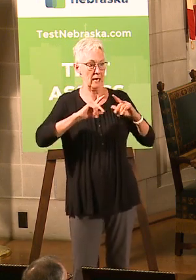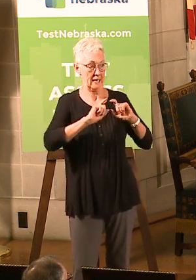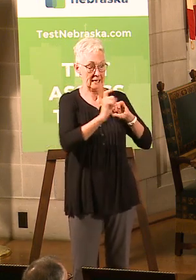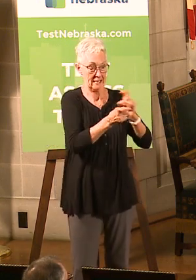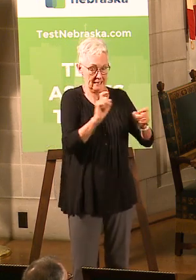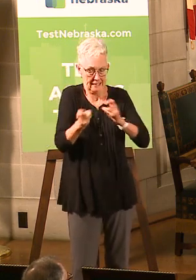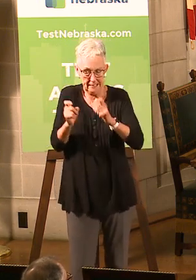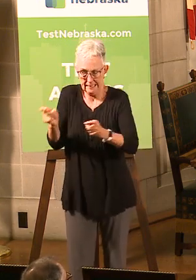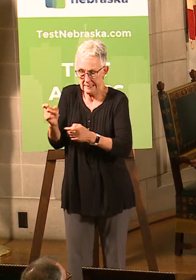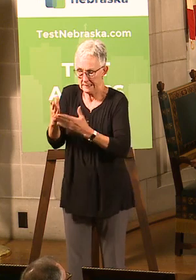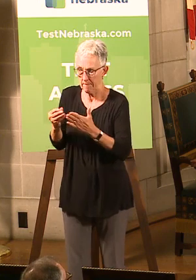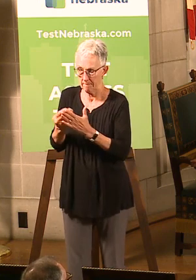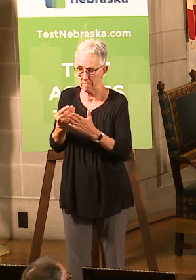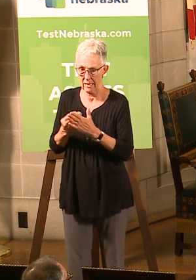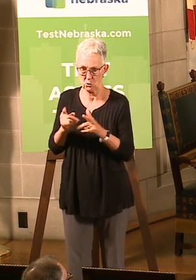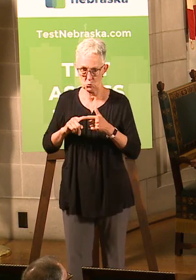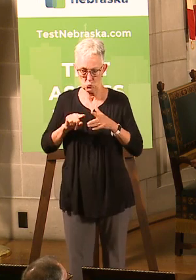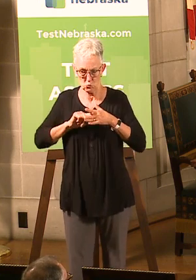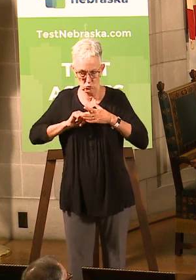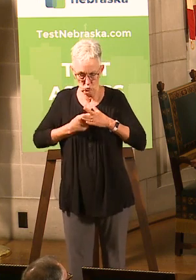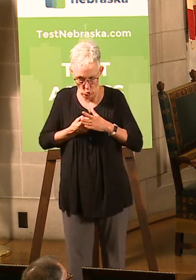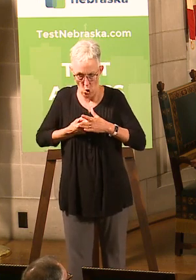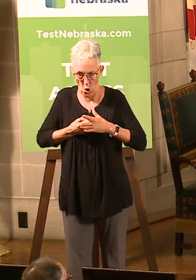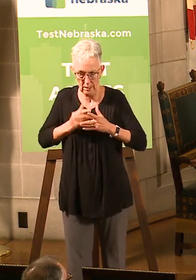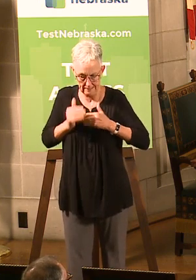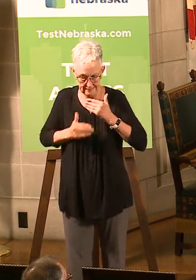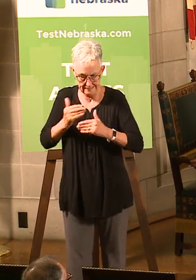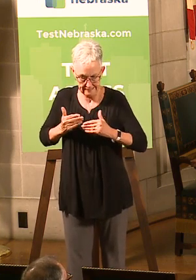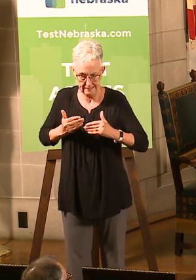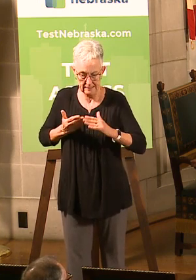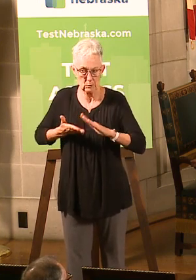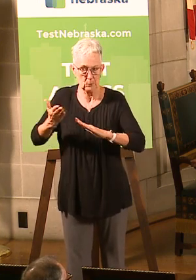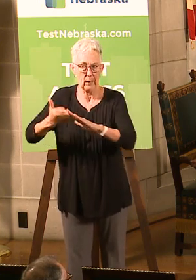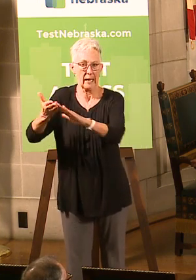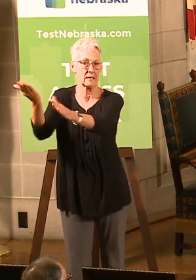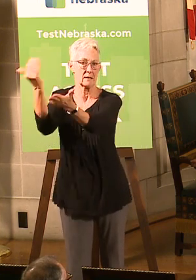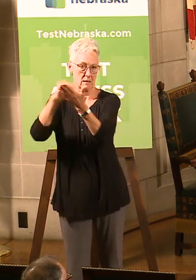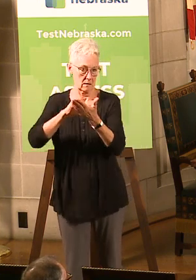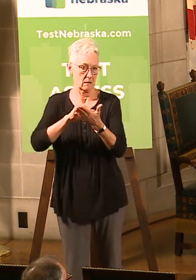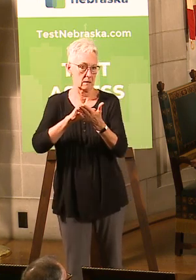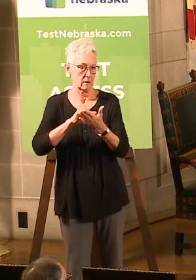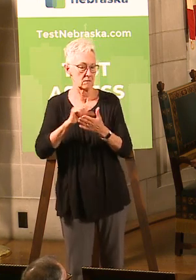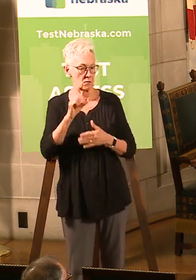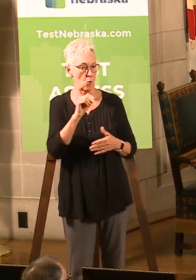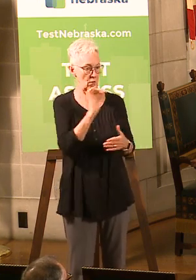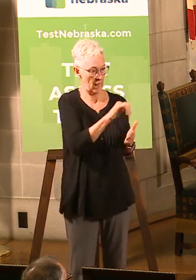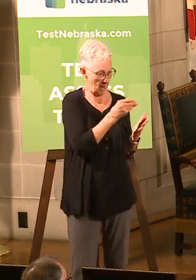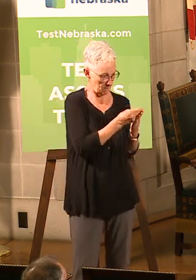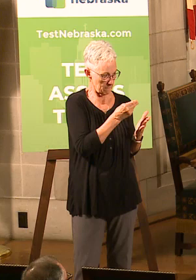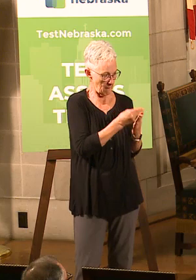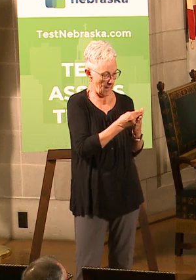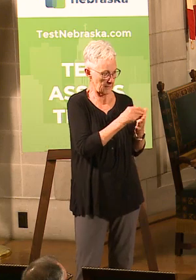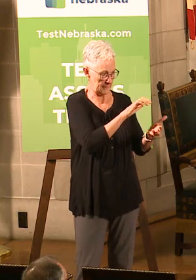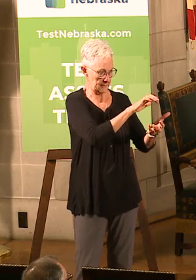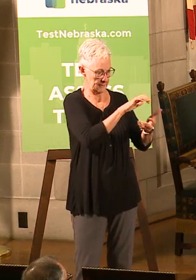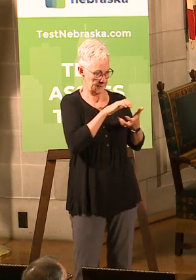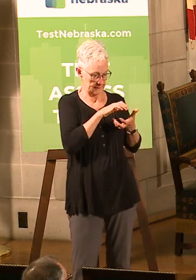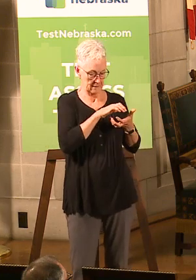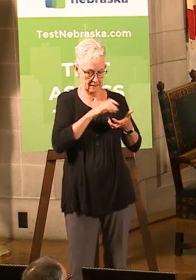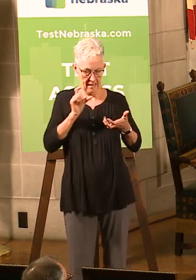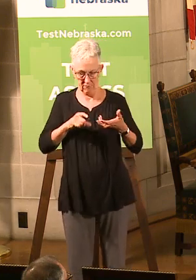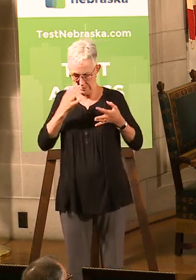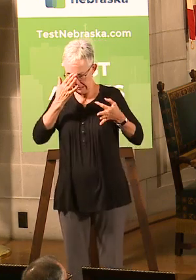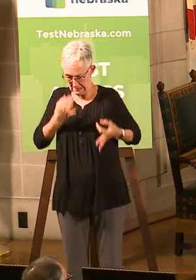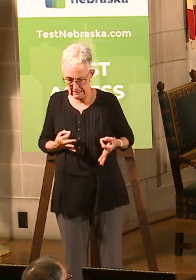create some level of stabilization. And then based on that stabilization, you look at your business model and determine what needs to happen in order for you to